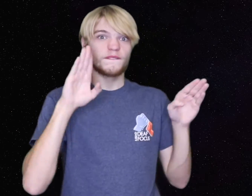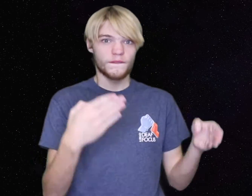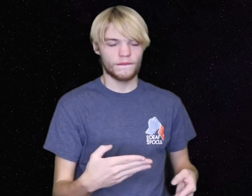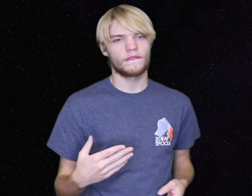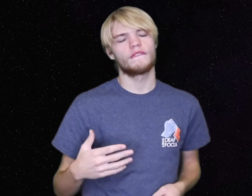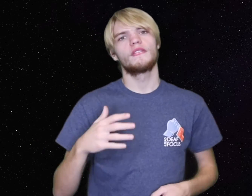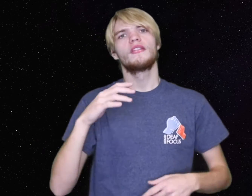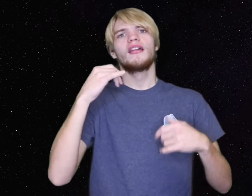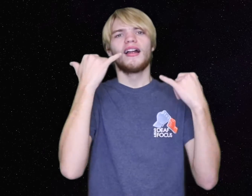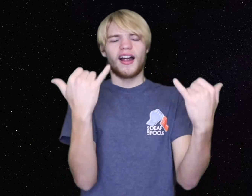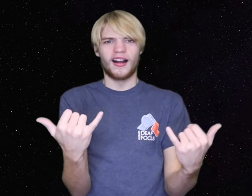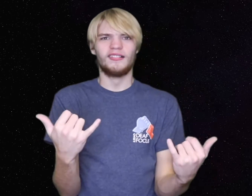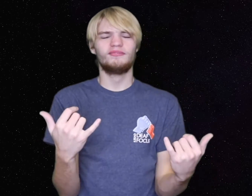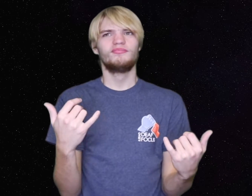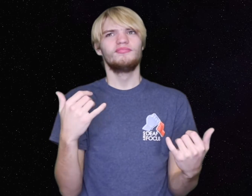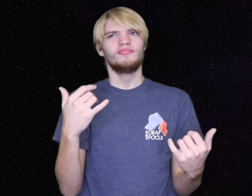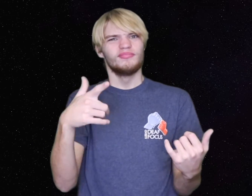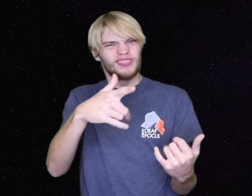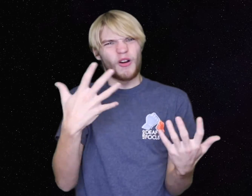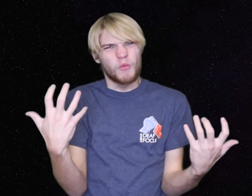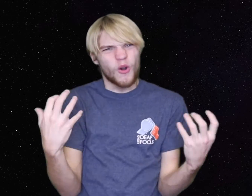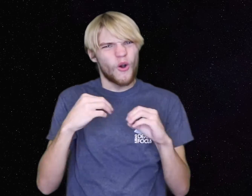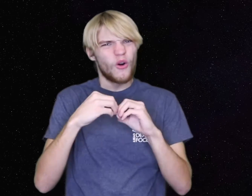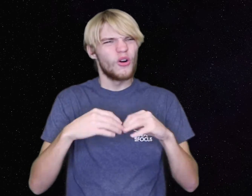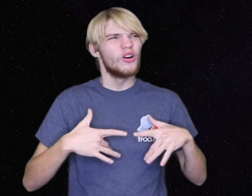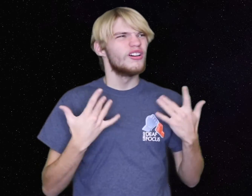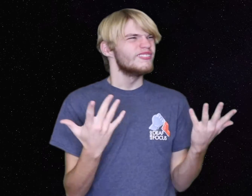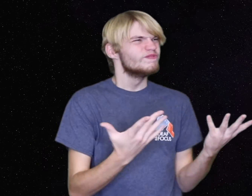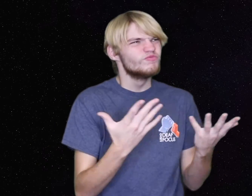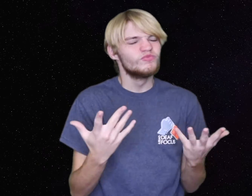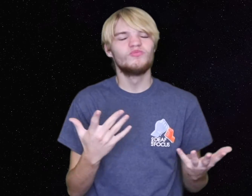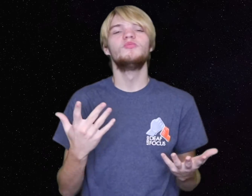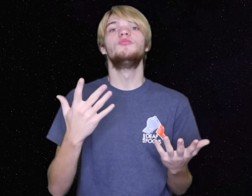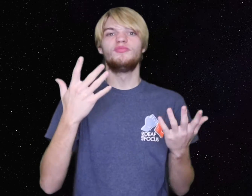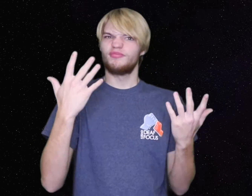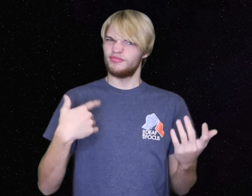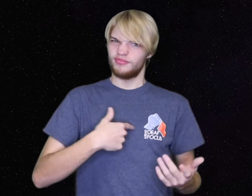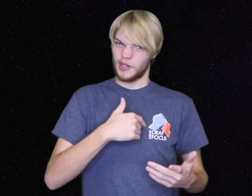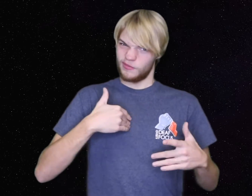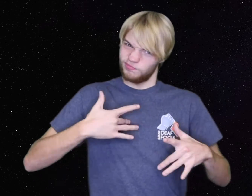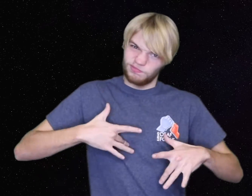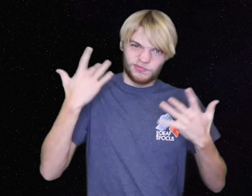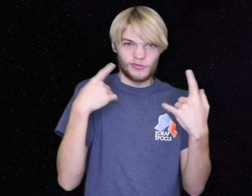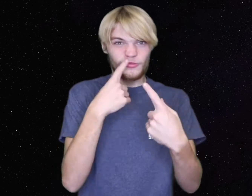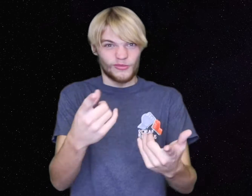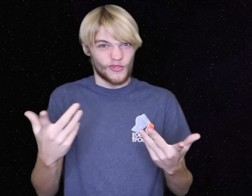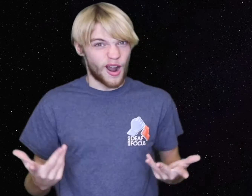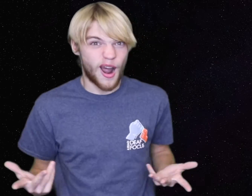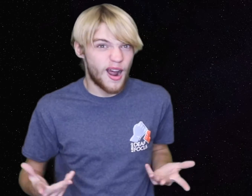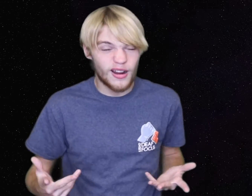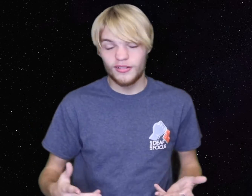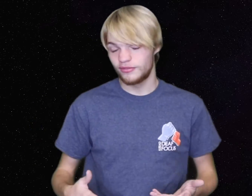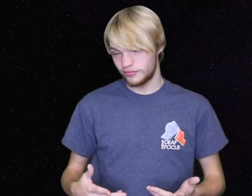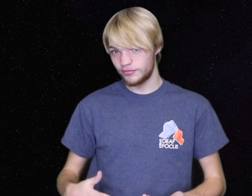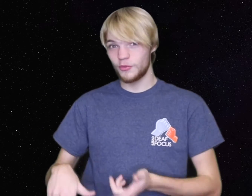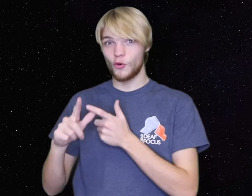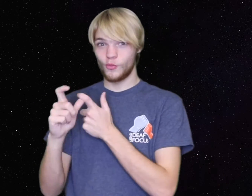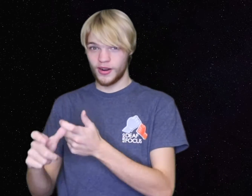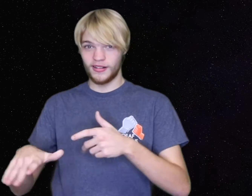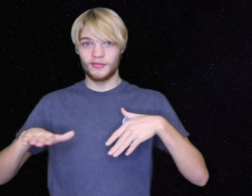for Deaf Focus. Now, people were talking about what's the next event. Well, what is it? It's